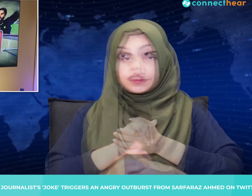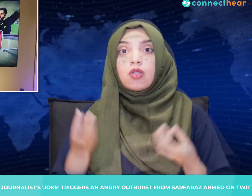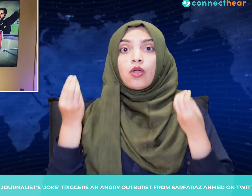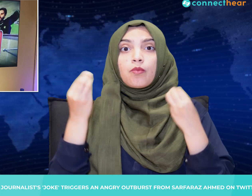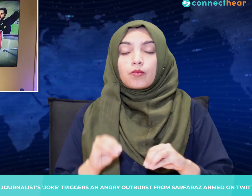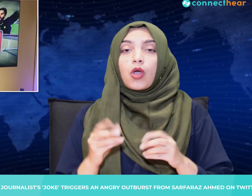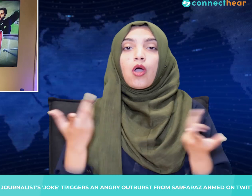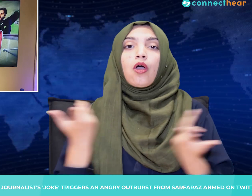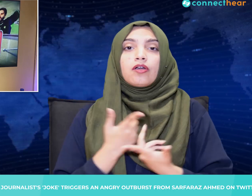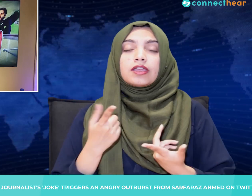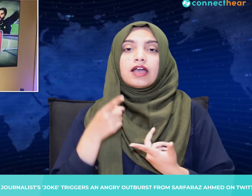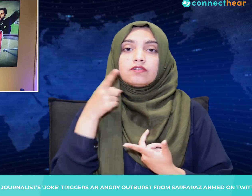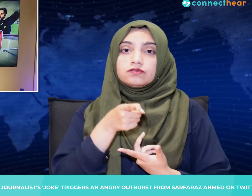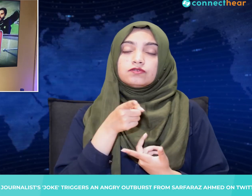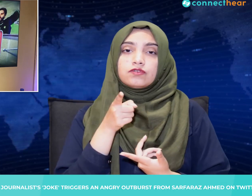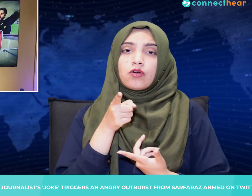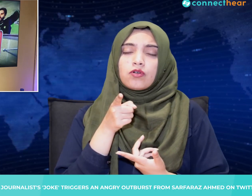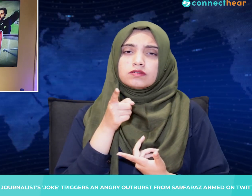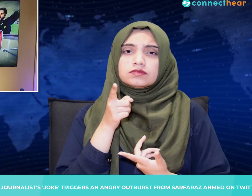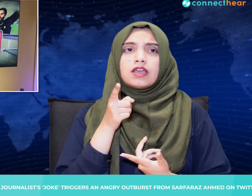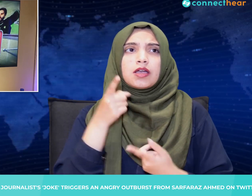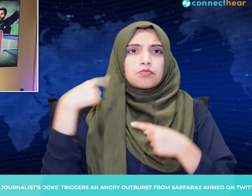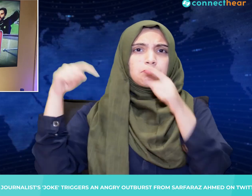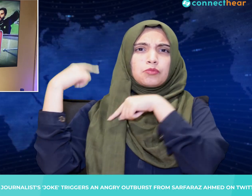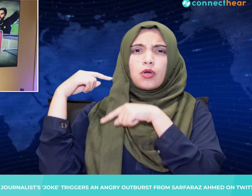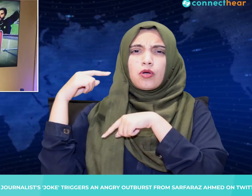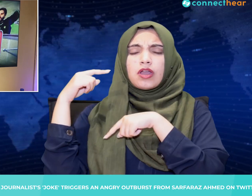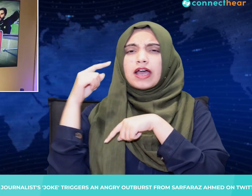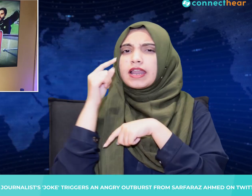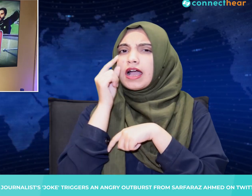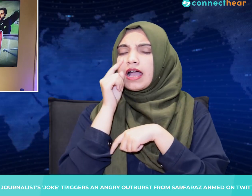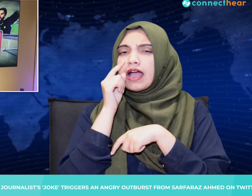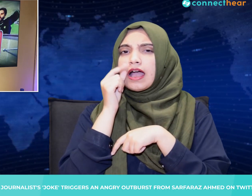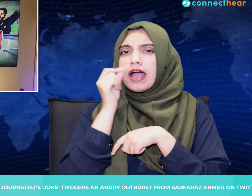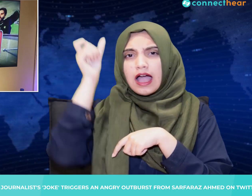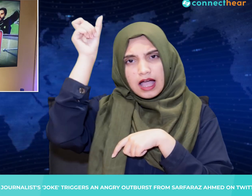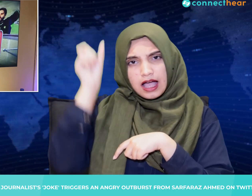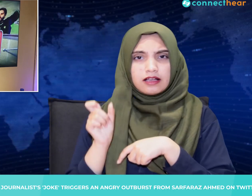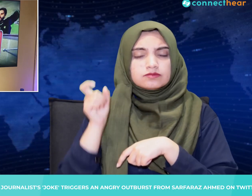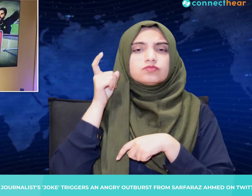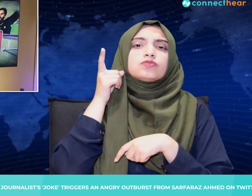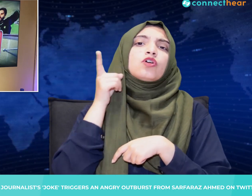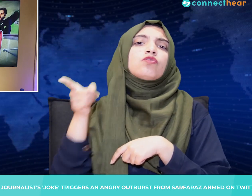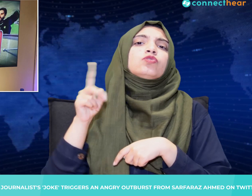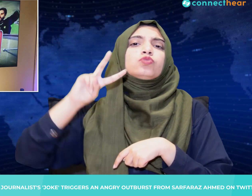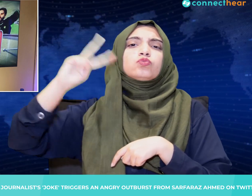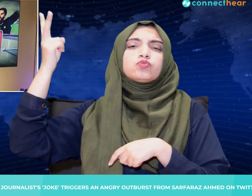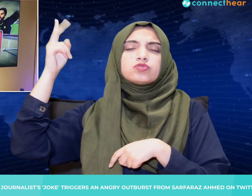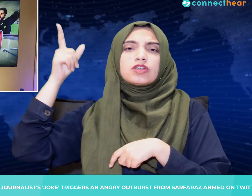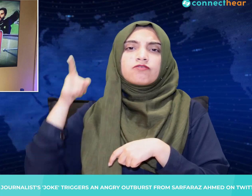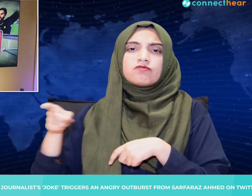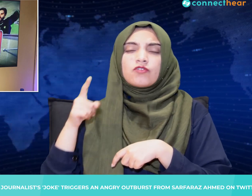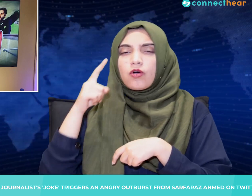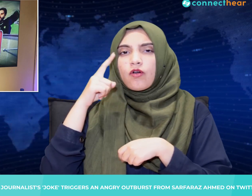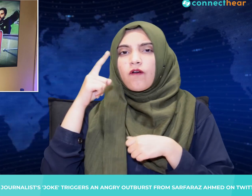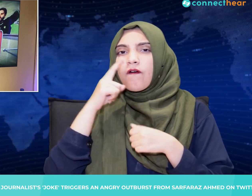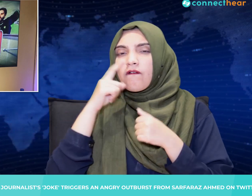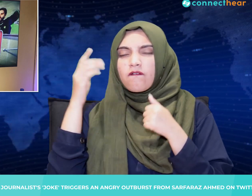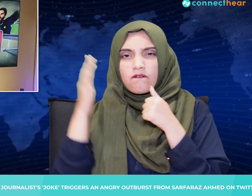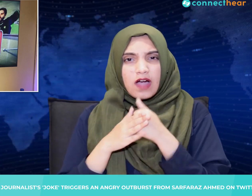It all started when Ahmed's wife Khushbakt Sarfaraz posted an adorable video